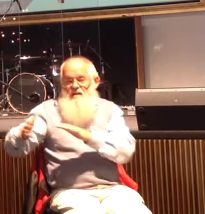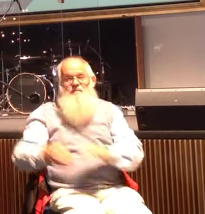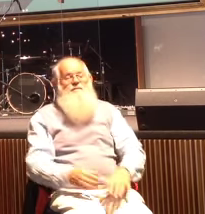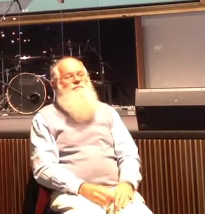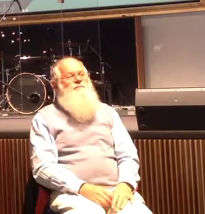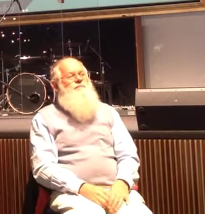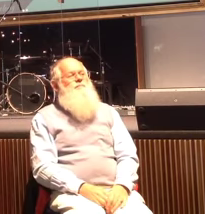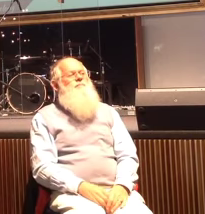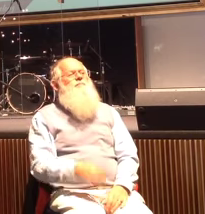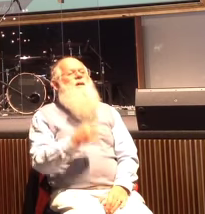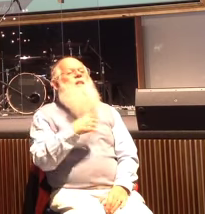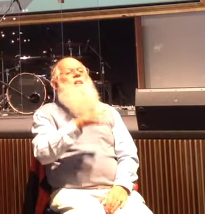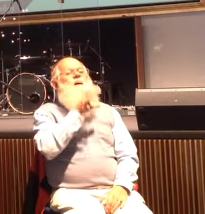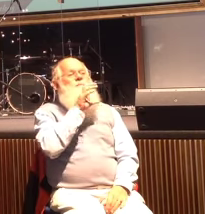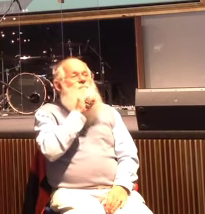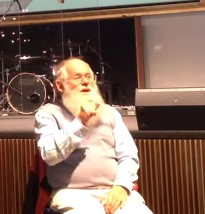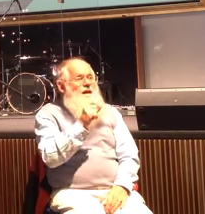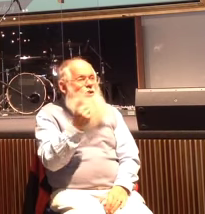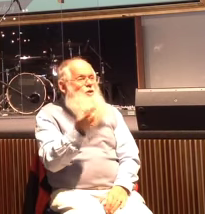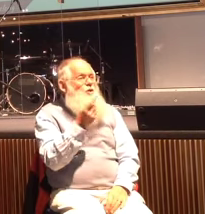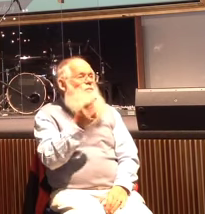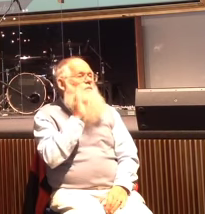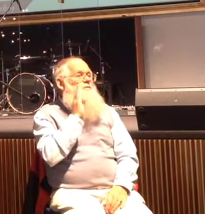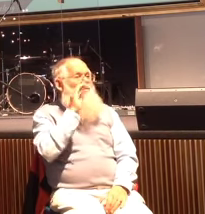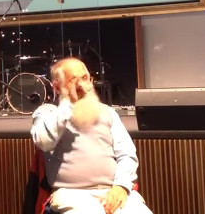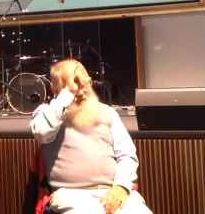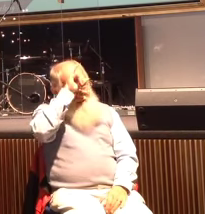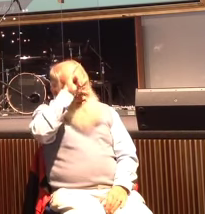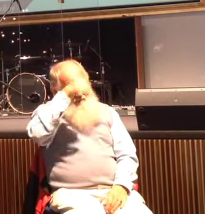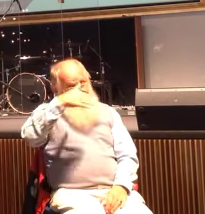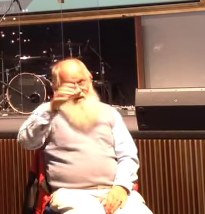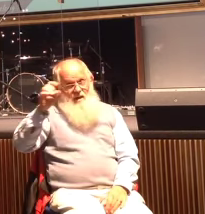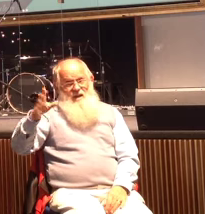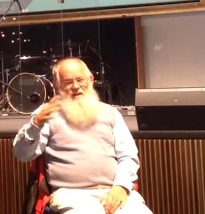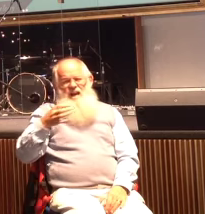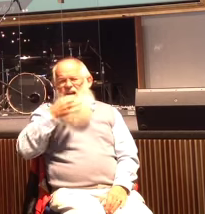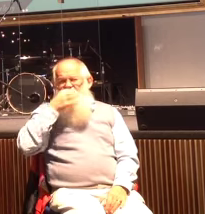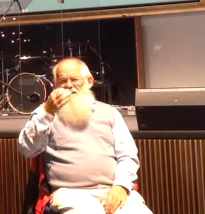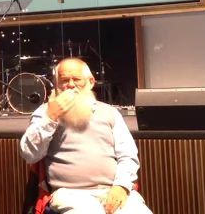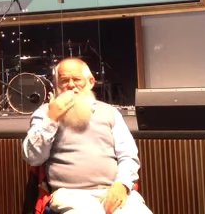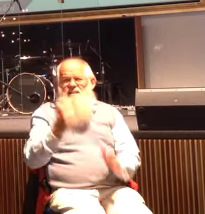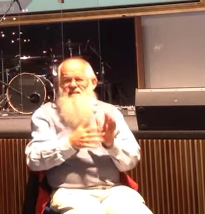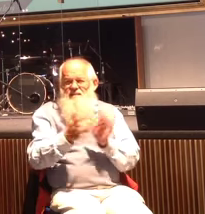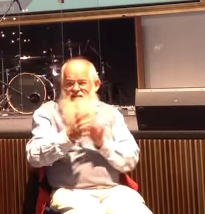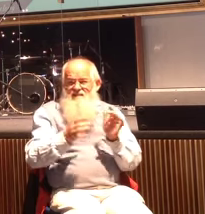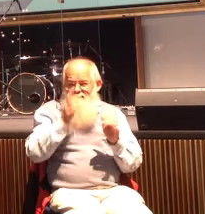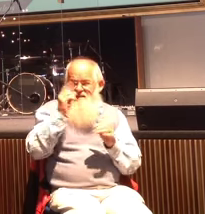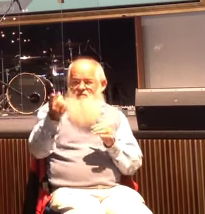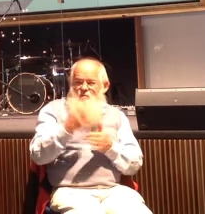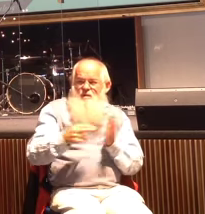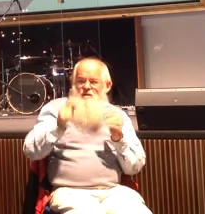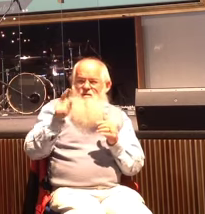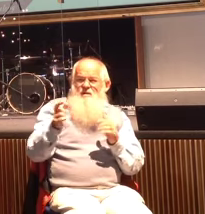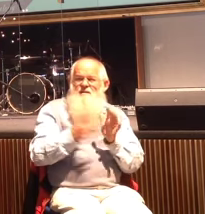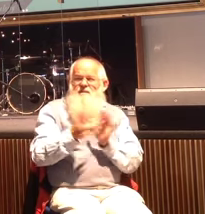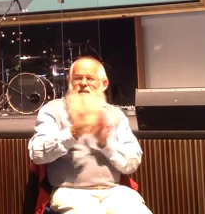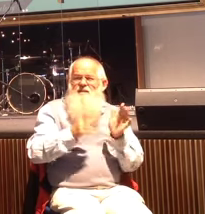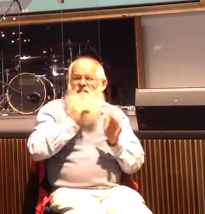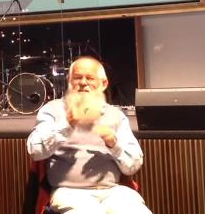The man from whom the demons had gone out of begged to go with him, but Jesus sent him away, saying, Return home